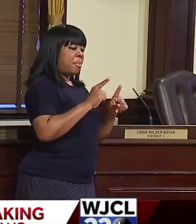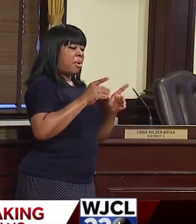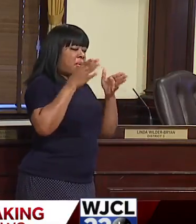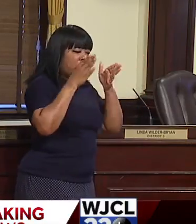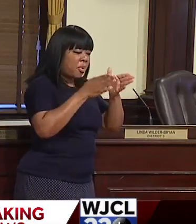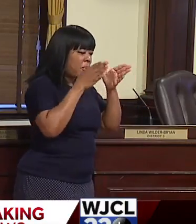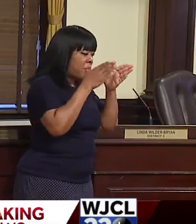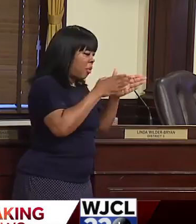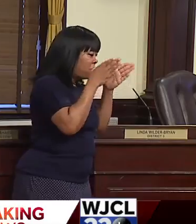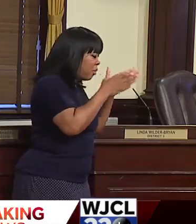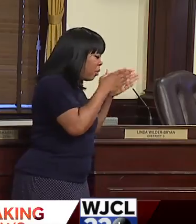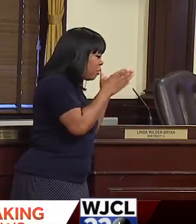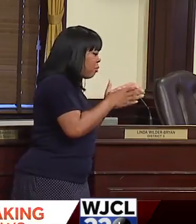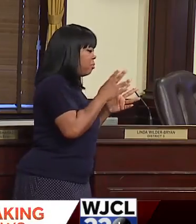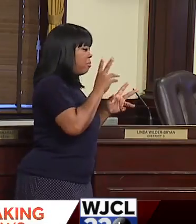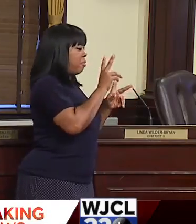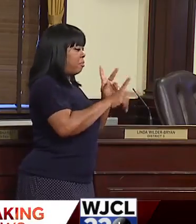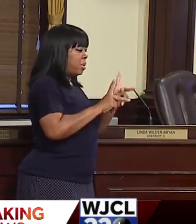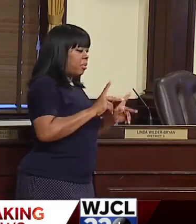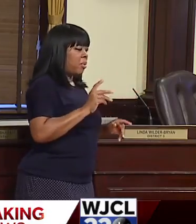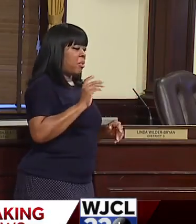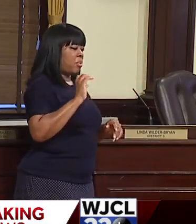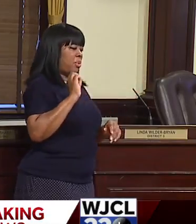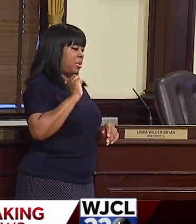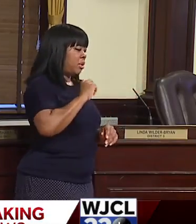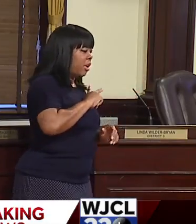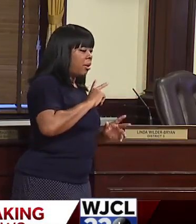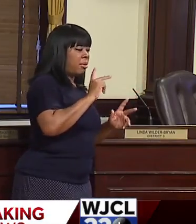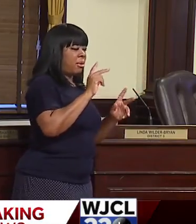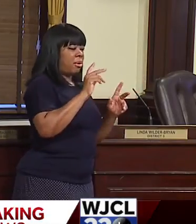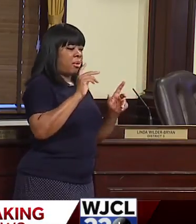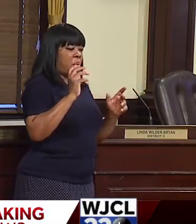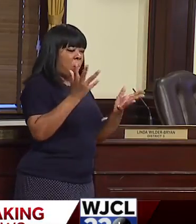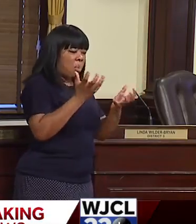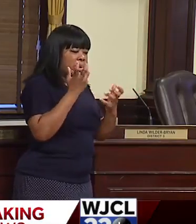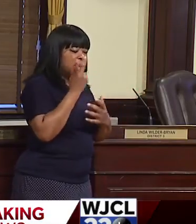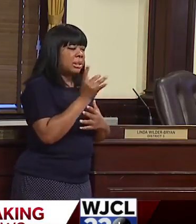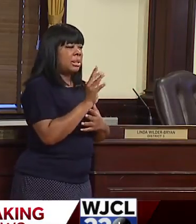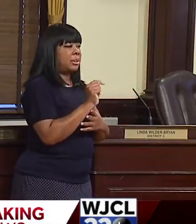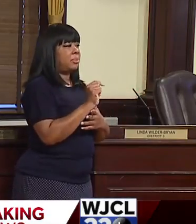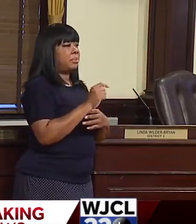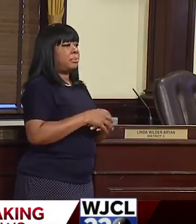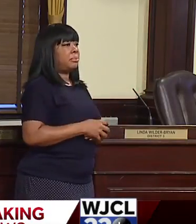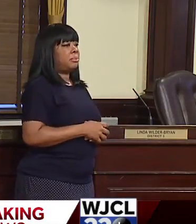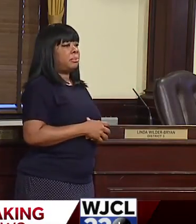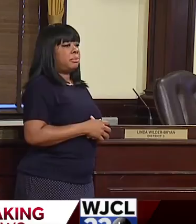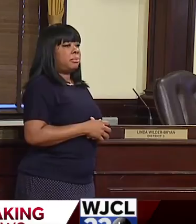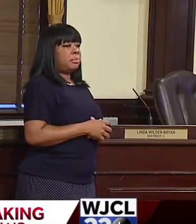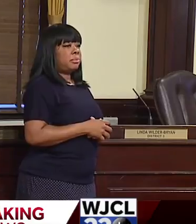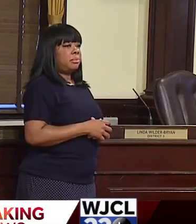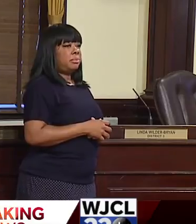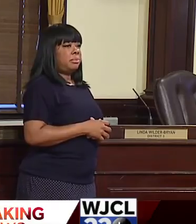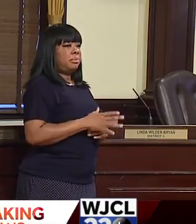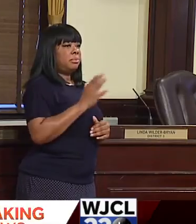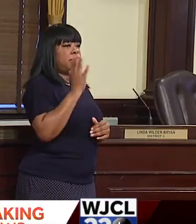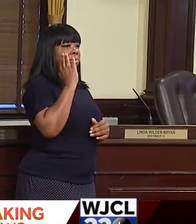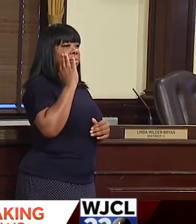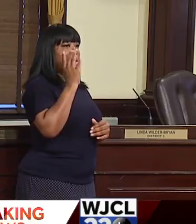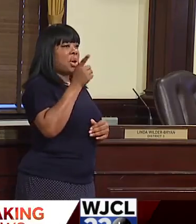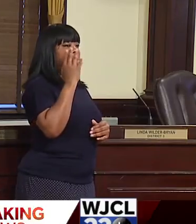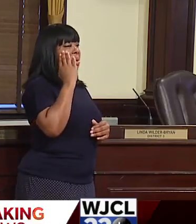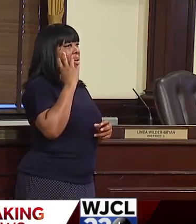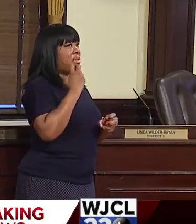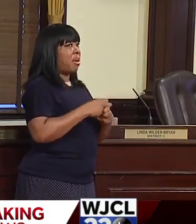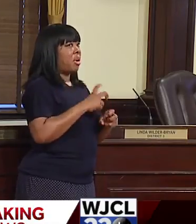unique issues we face there in Savannah. Um, in other places, I want to be able to see it. Show me how you've done it. I knew you would come across with a